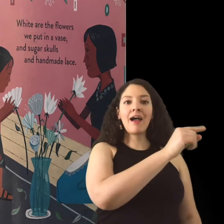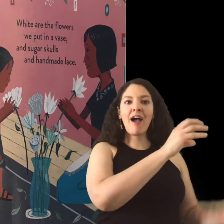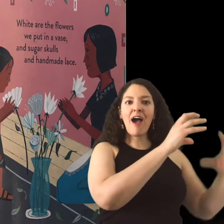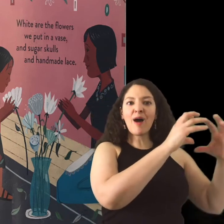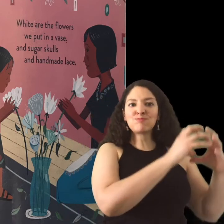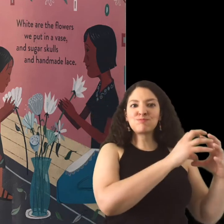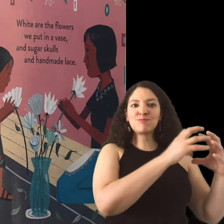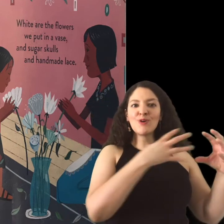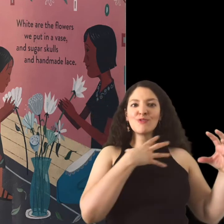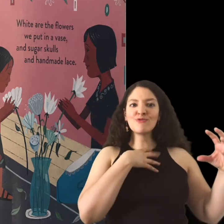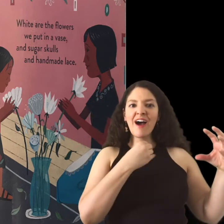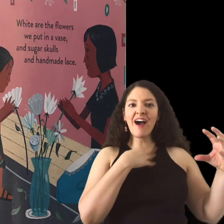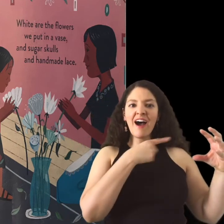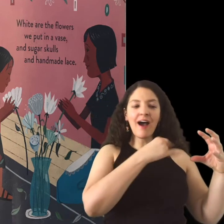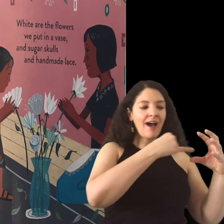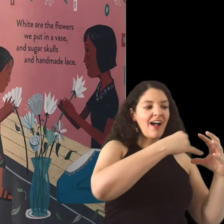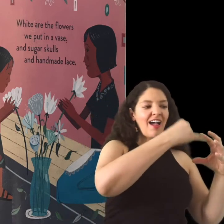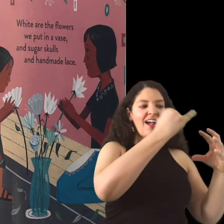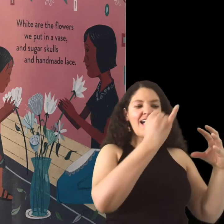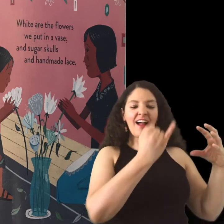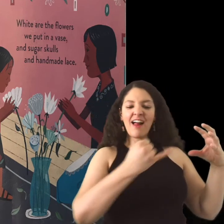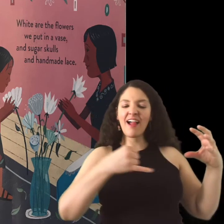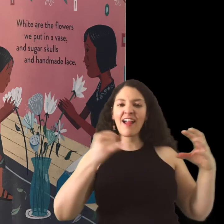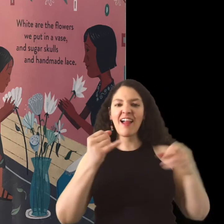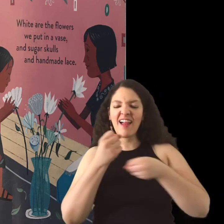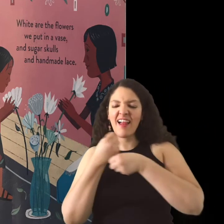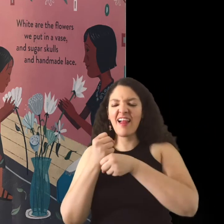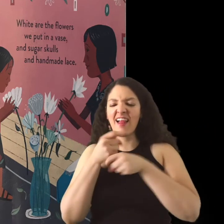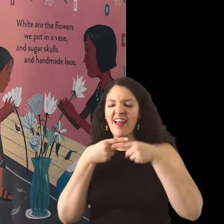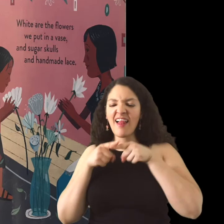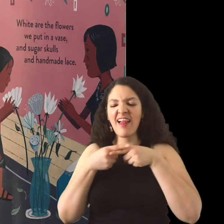And sugar skulls and handmade lace.